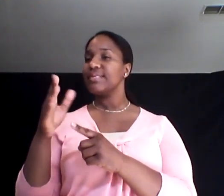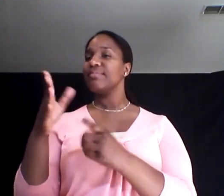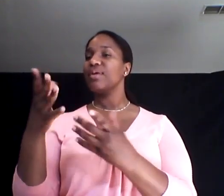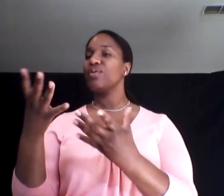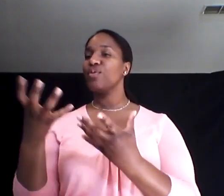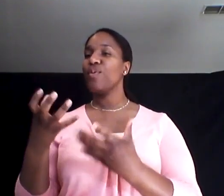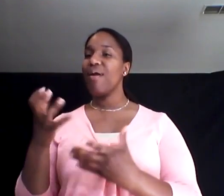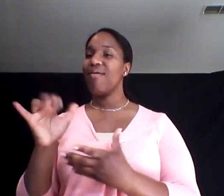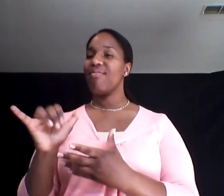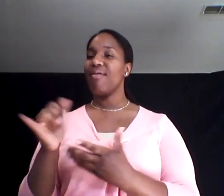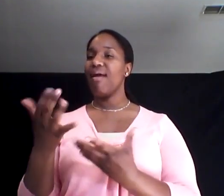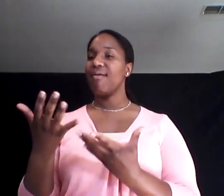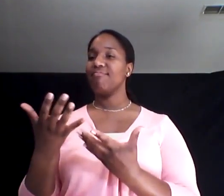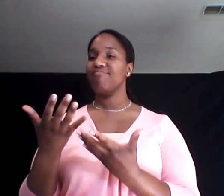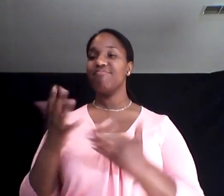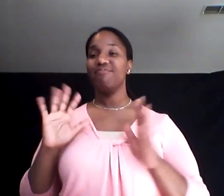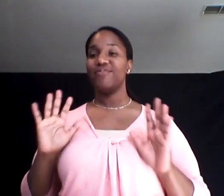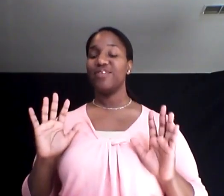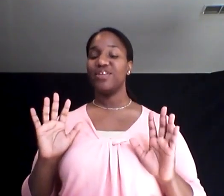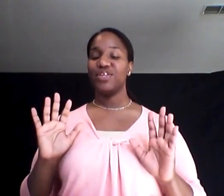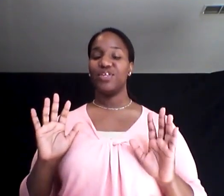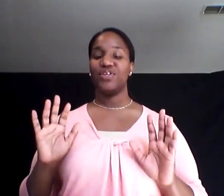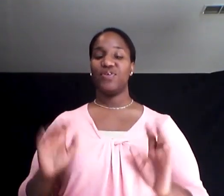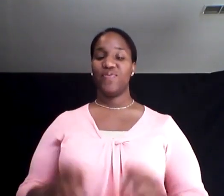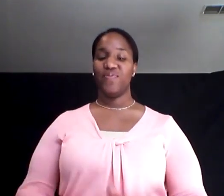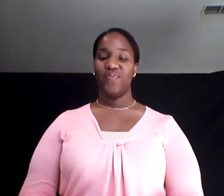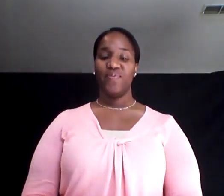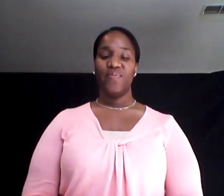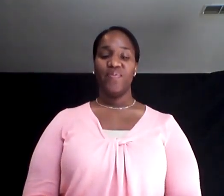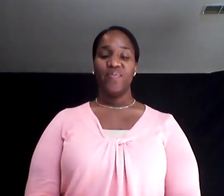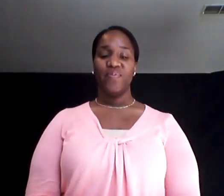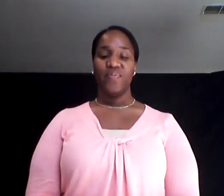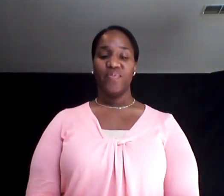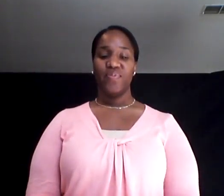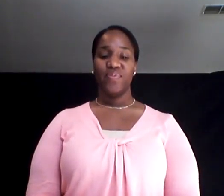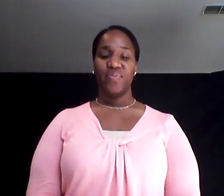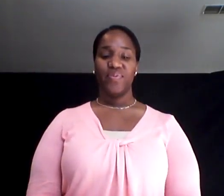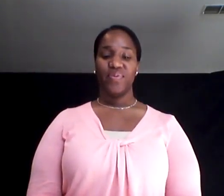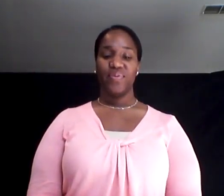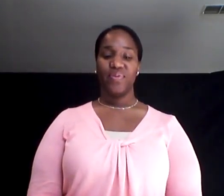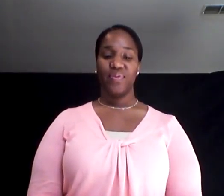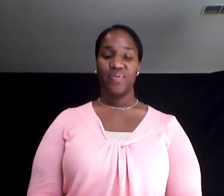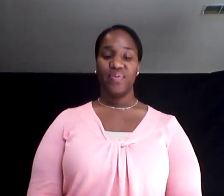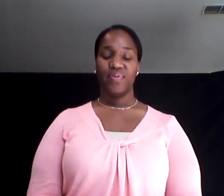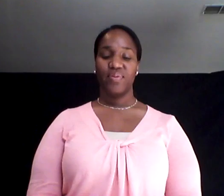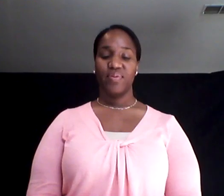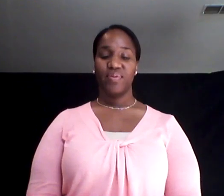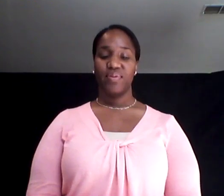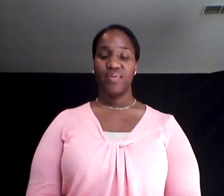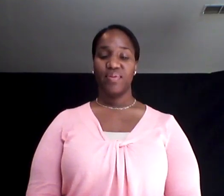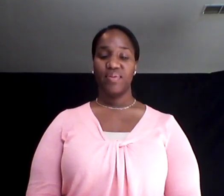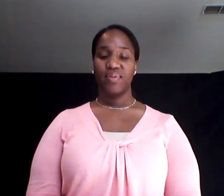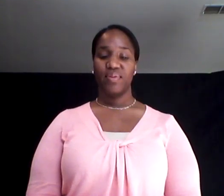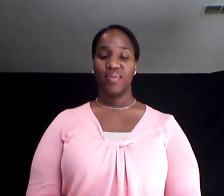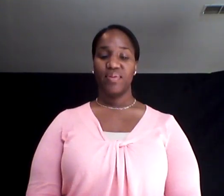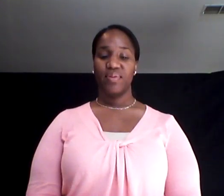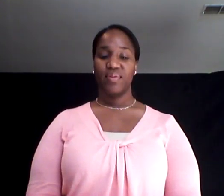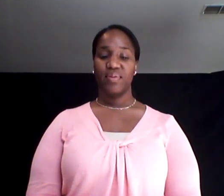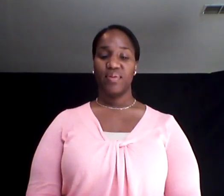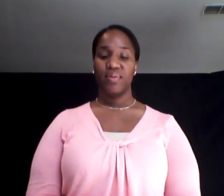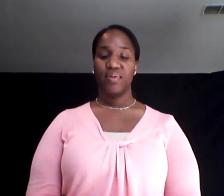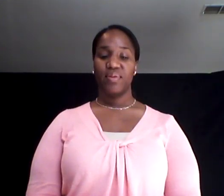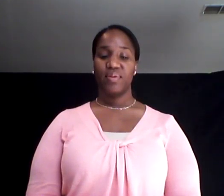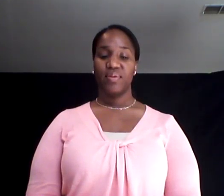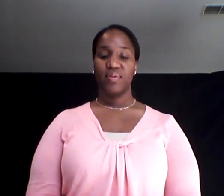Not yet, but I will explain to them about my experience.